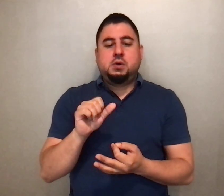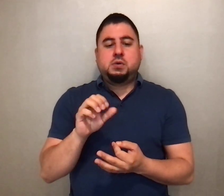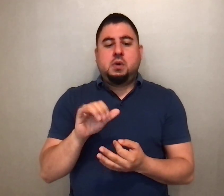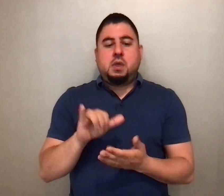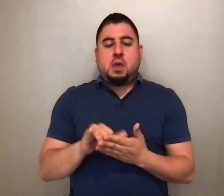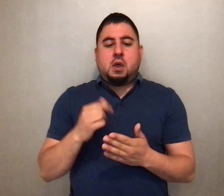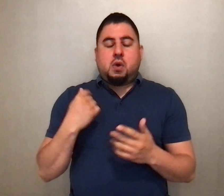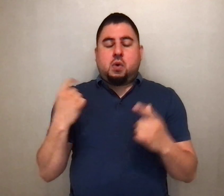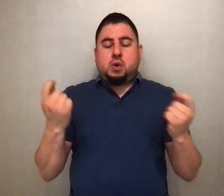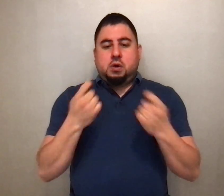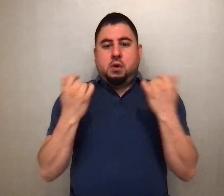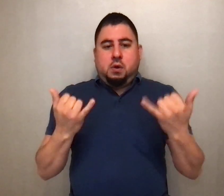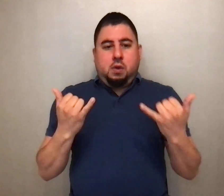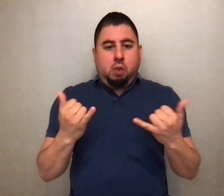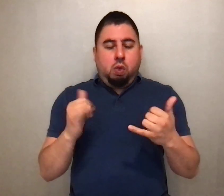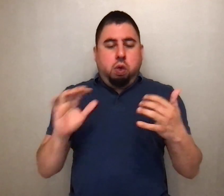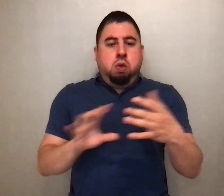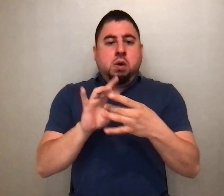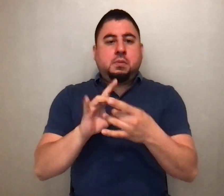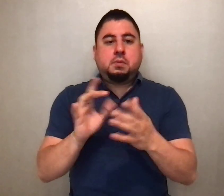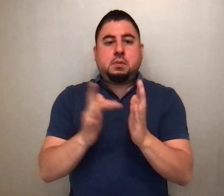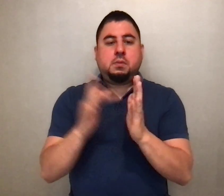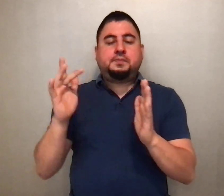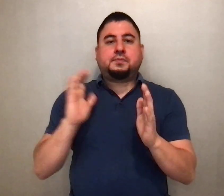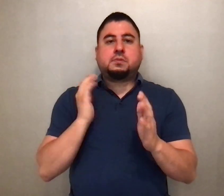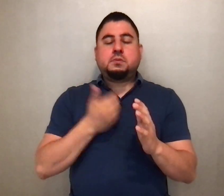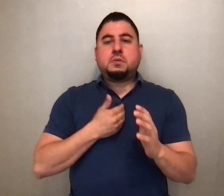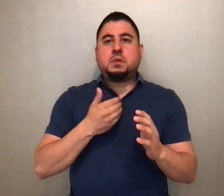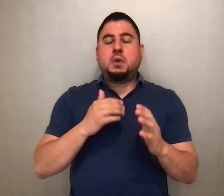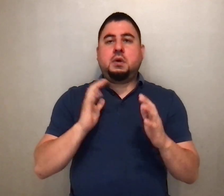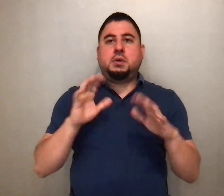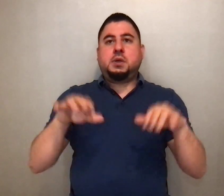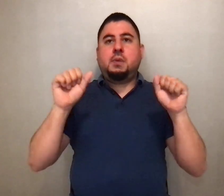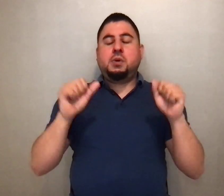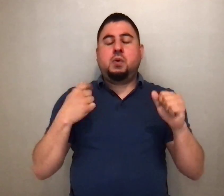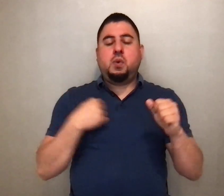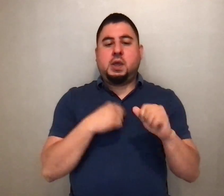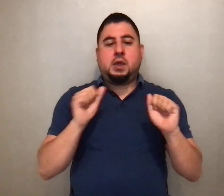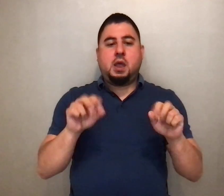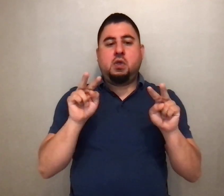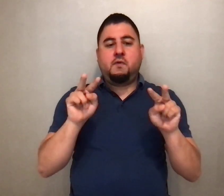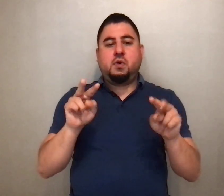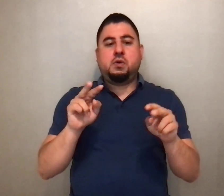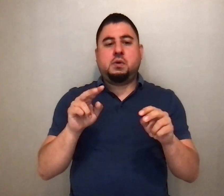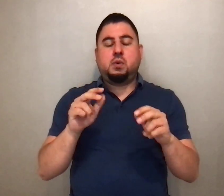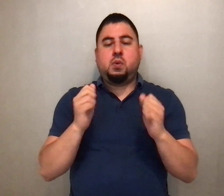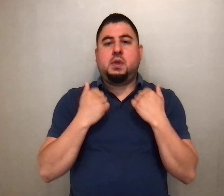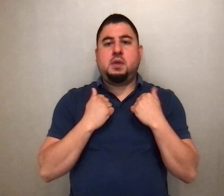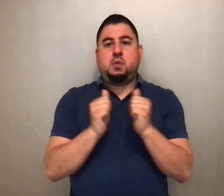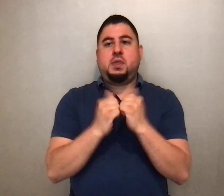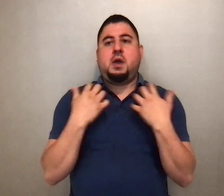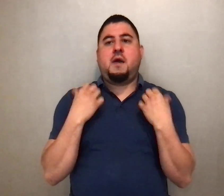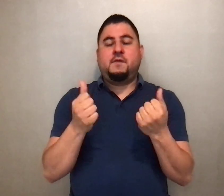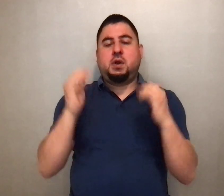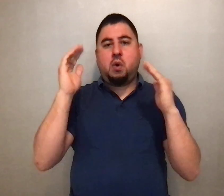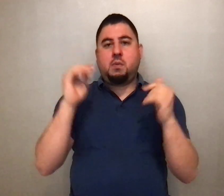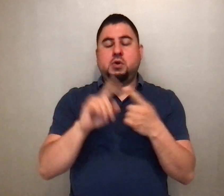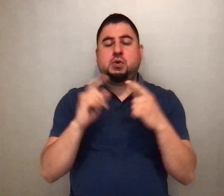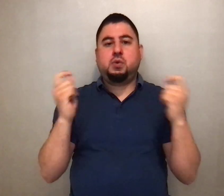rejoicing now in the restored glory of our adoption, we may look forward in confident hope to the rejoicing of the